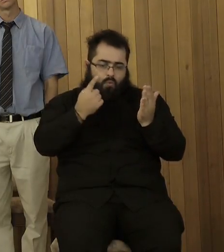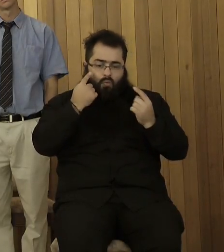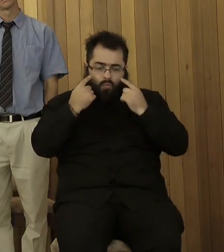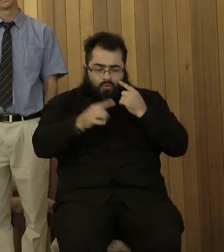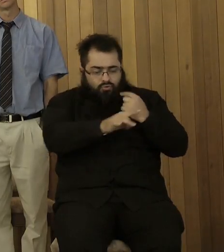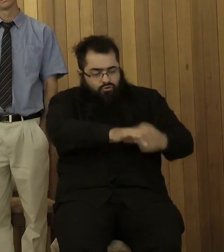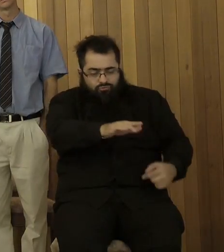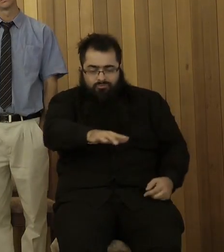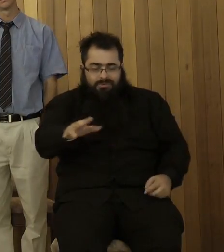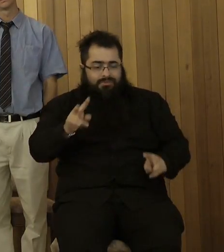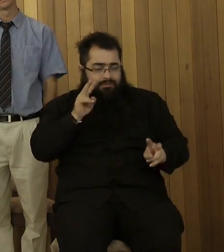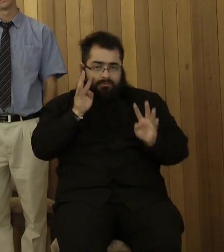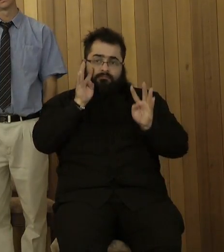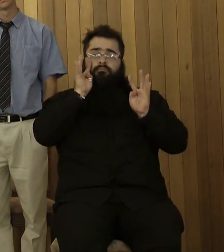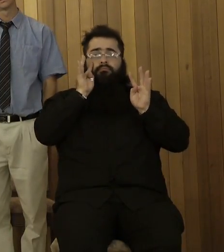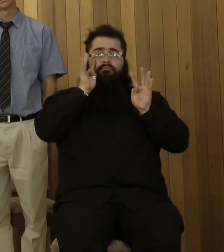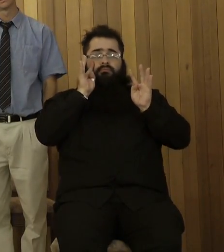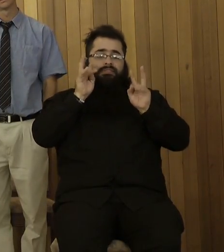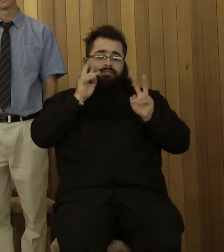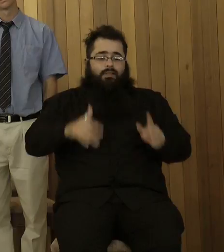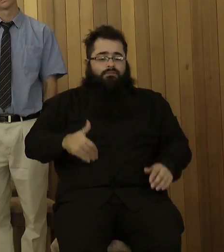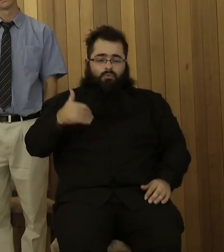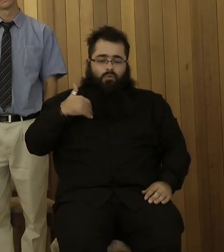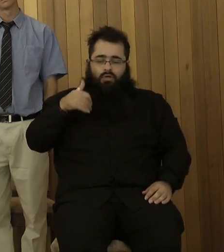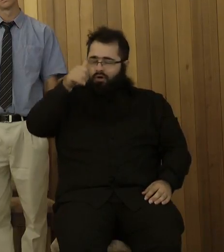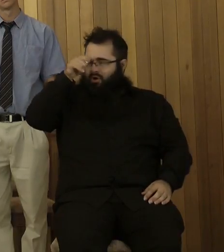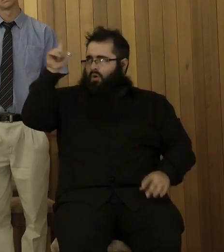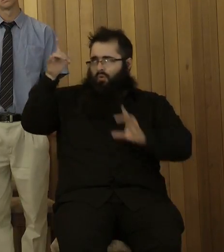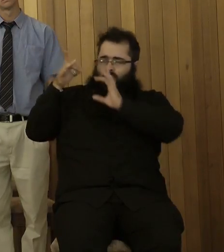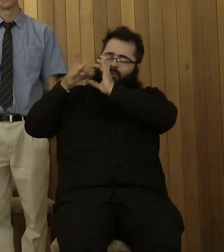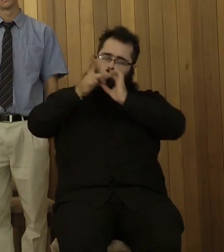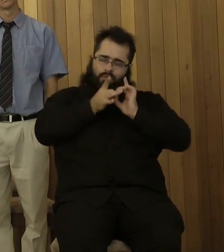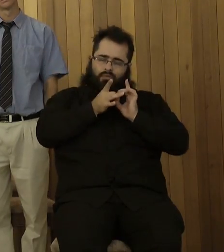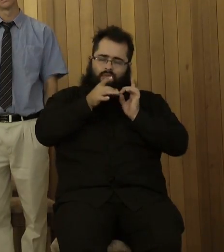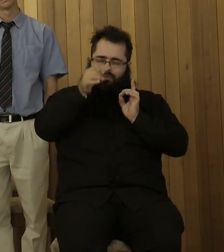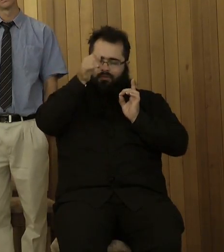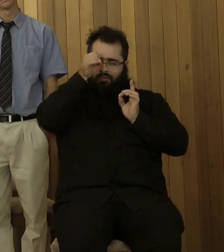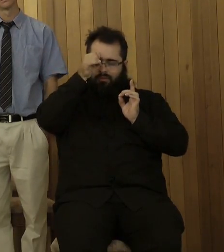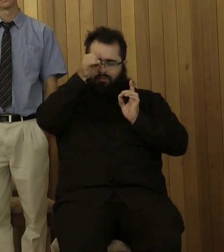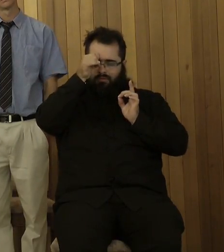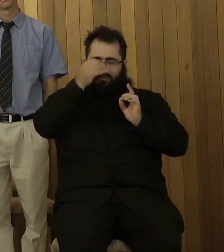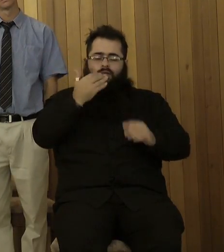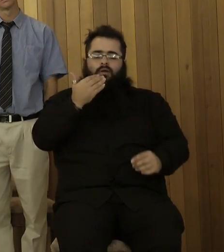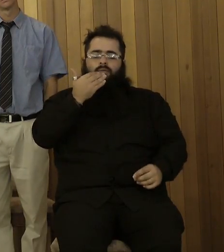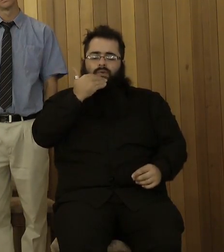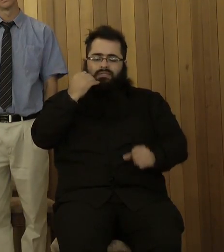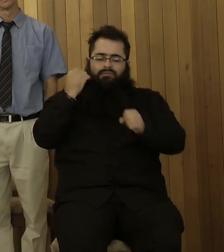that we saw this morning. Father, we know You are close to us. Please draw us closer to You still,